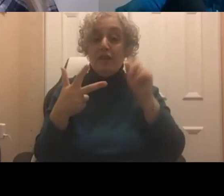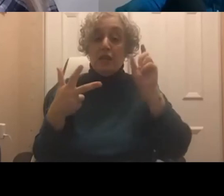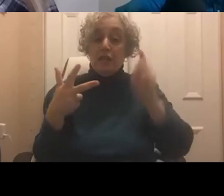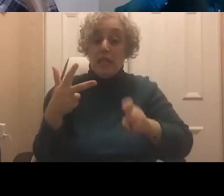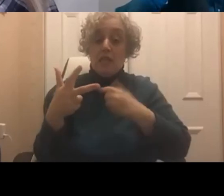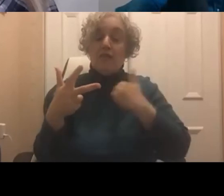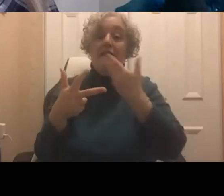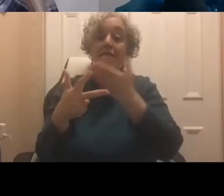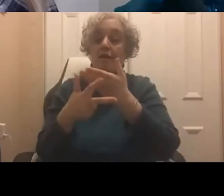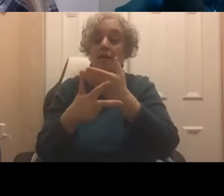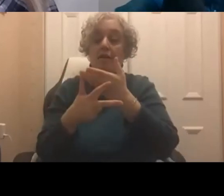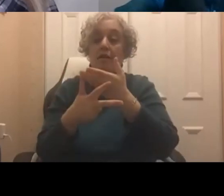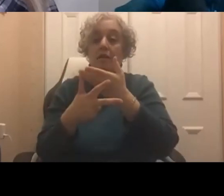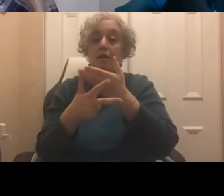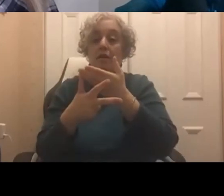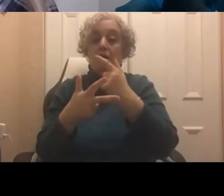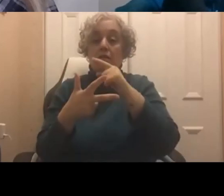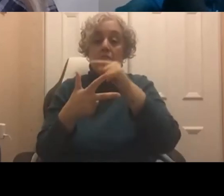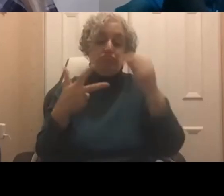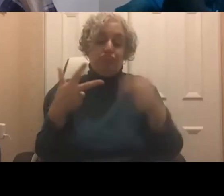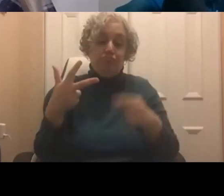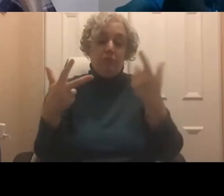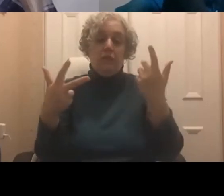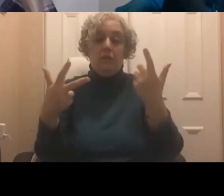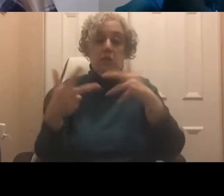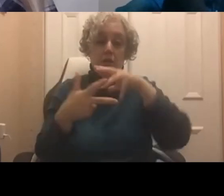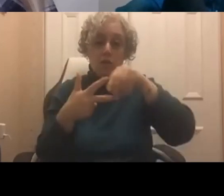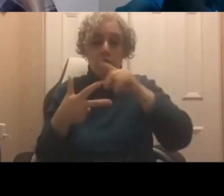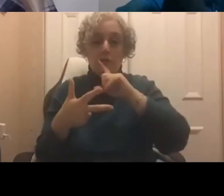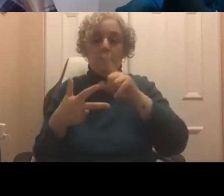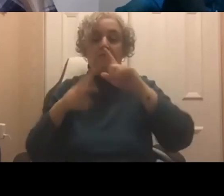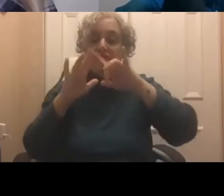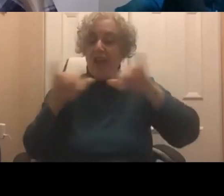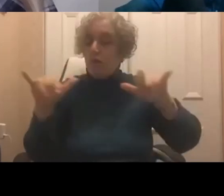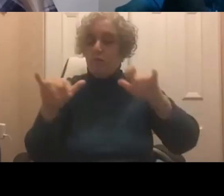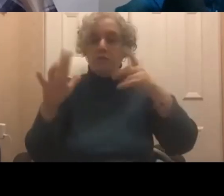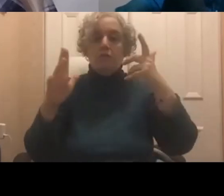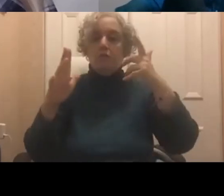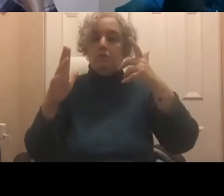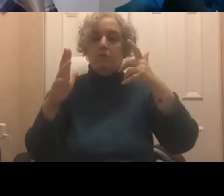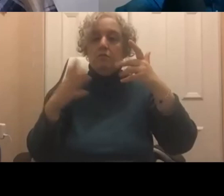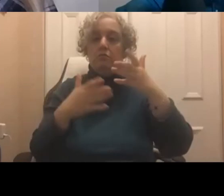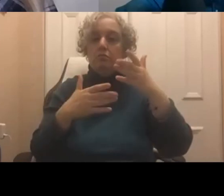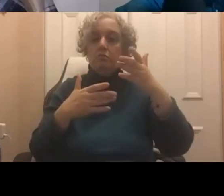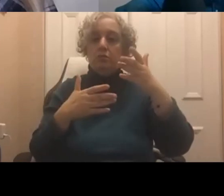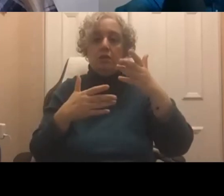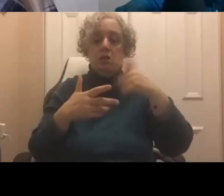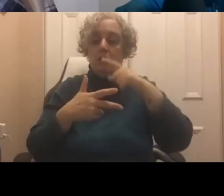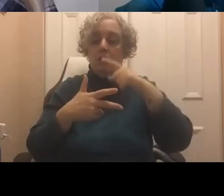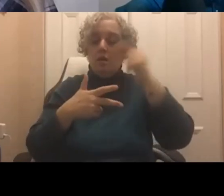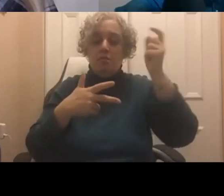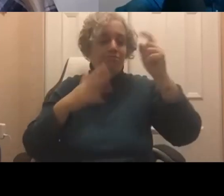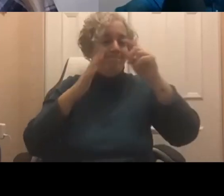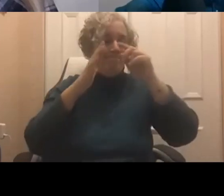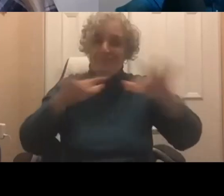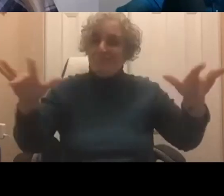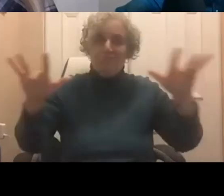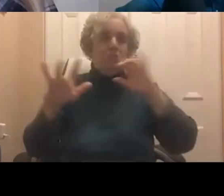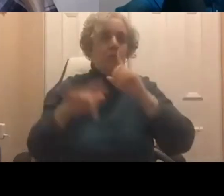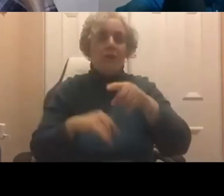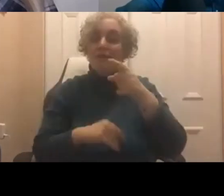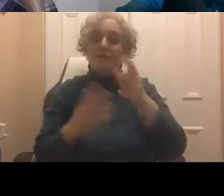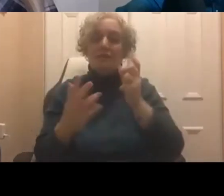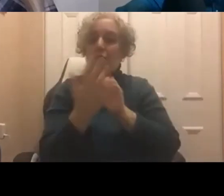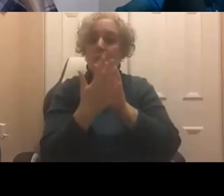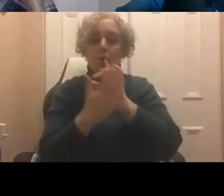a multi pronged, variable spectrum approach to, because this is a